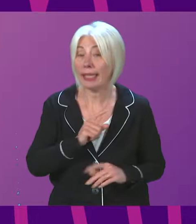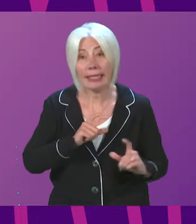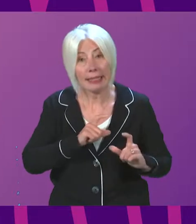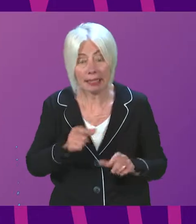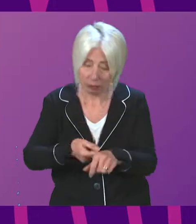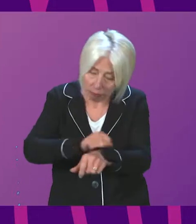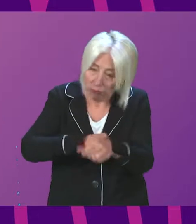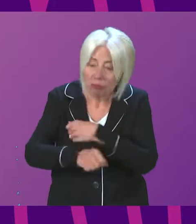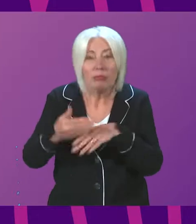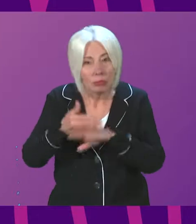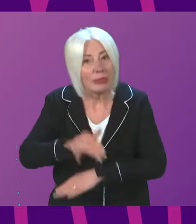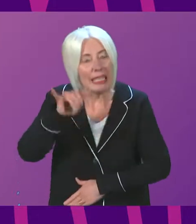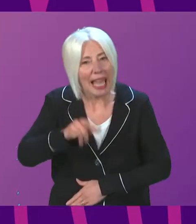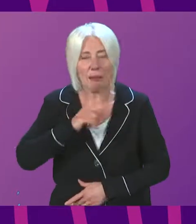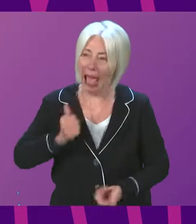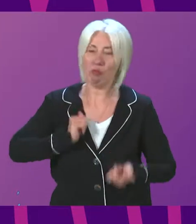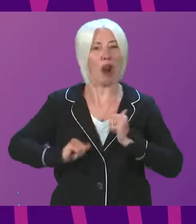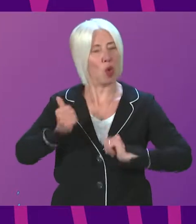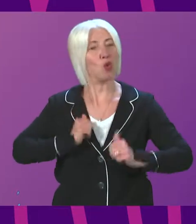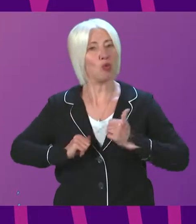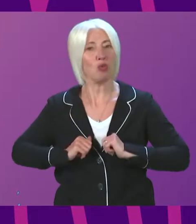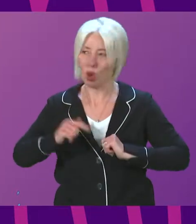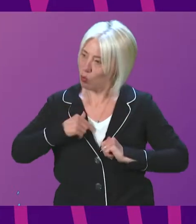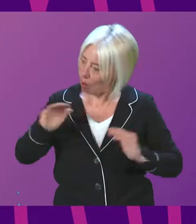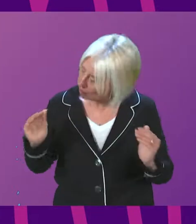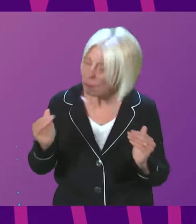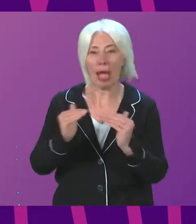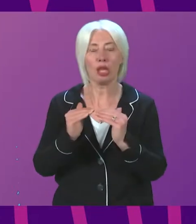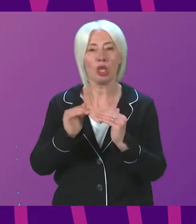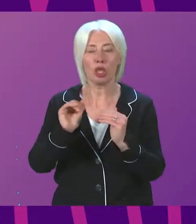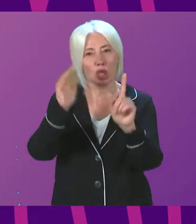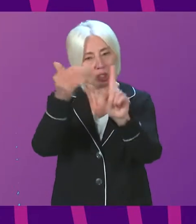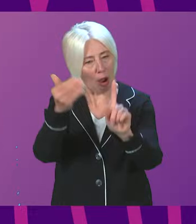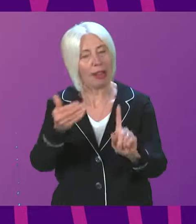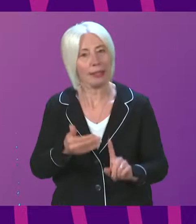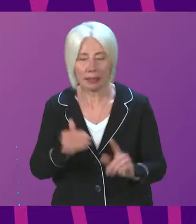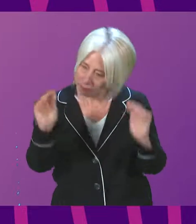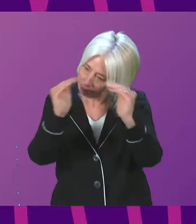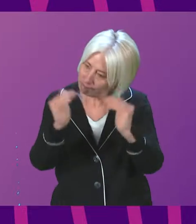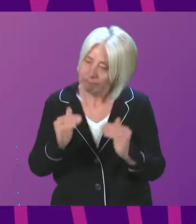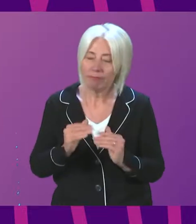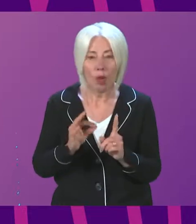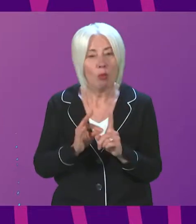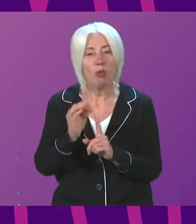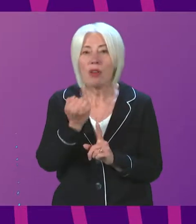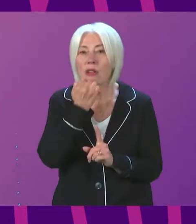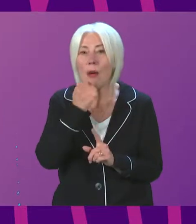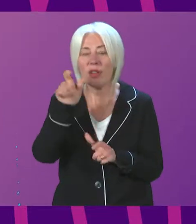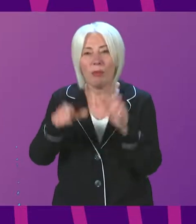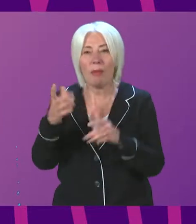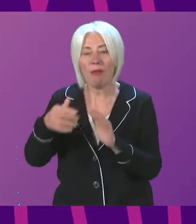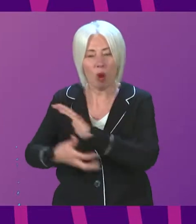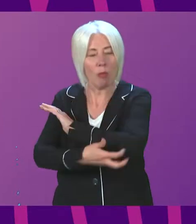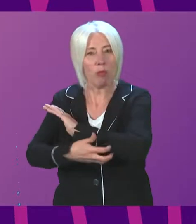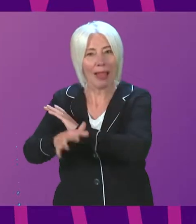work to do I am so proud of the fact that we are meeting our targets in terms of improving the numbers from the most deprived community